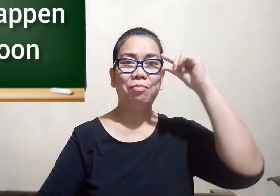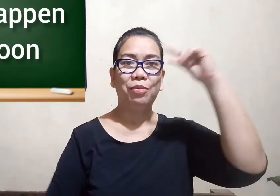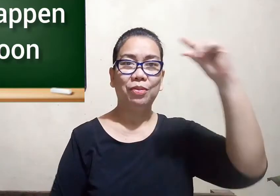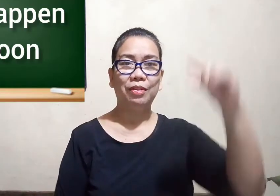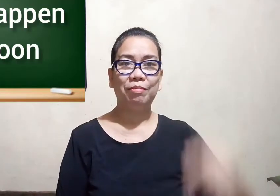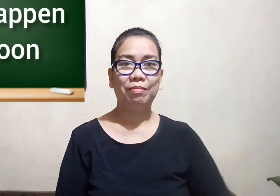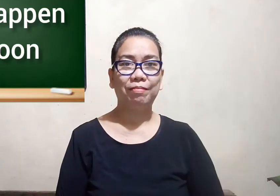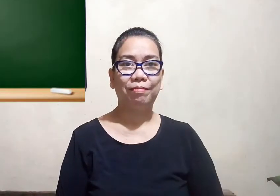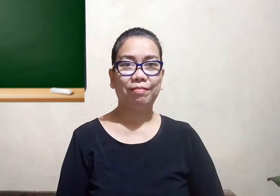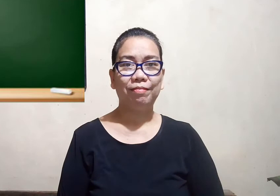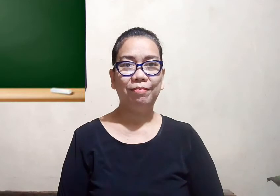moon